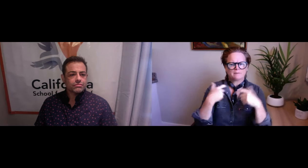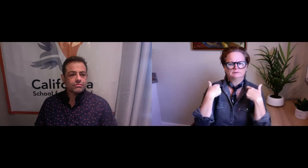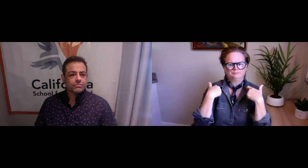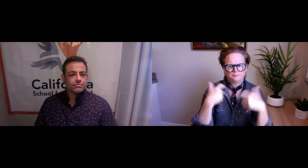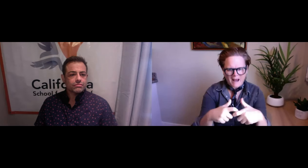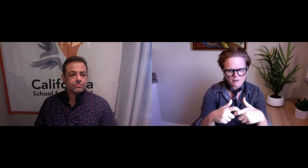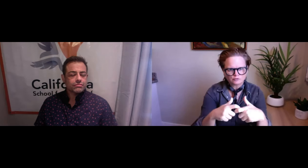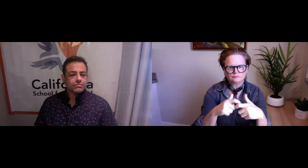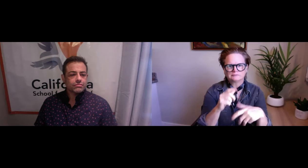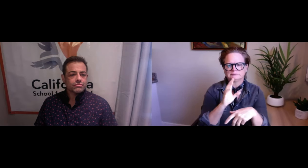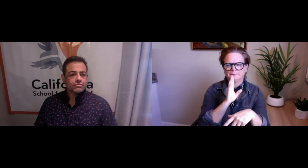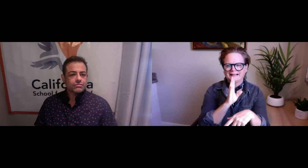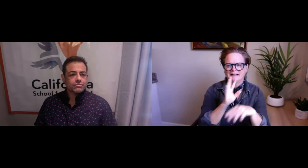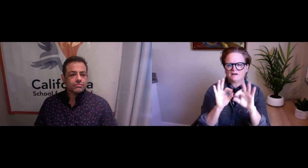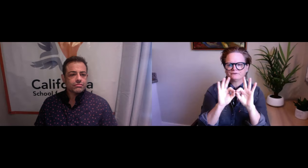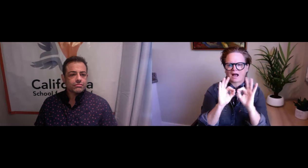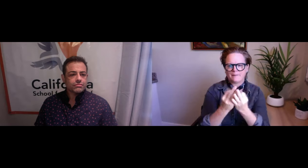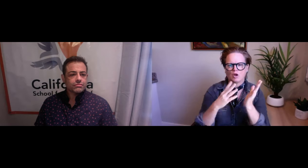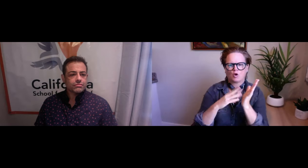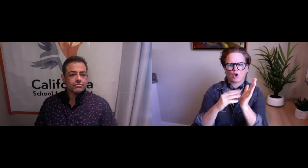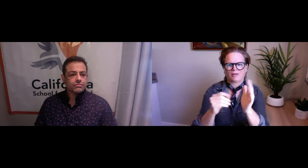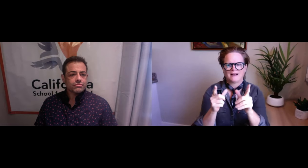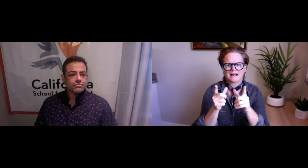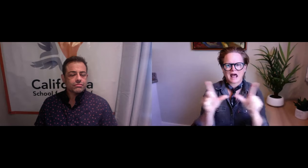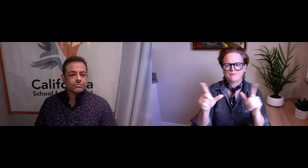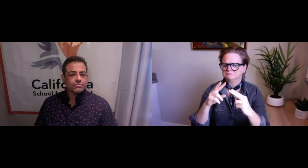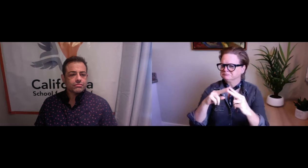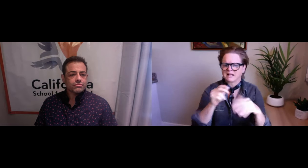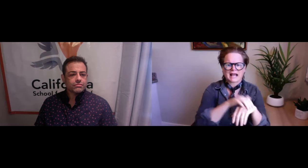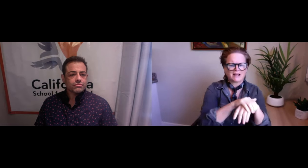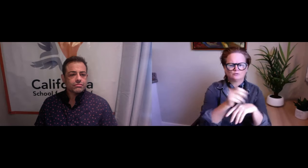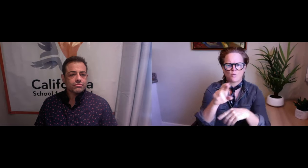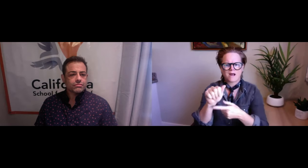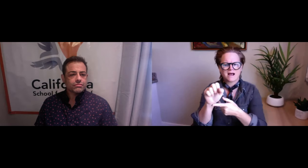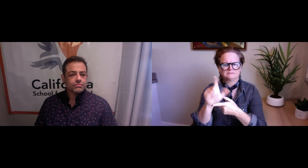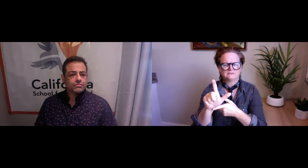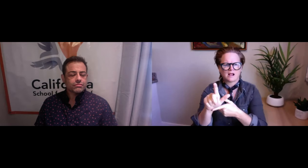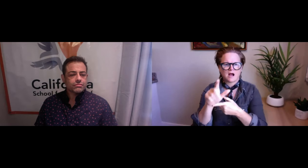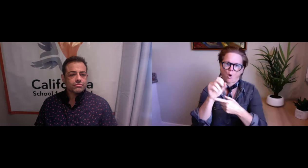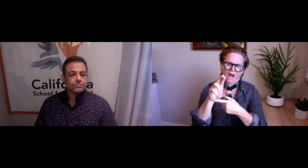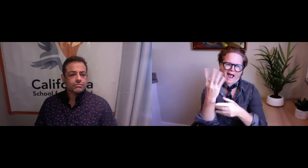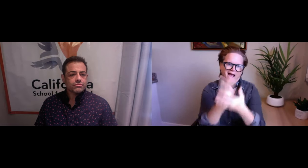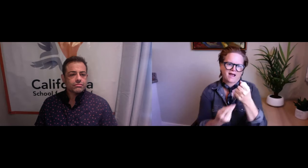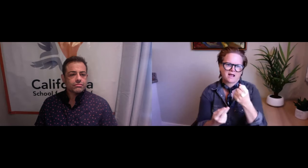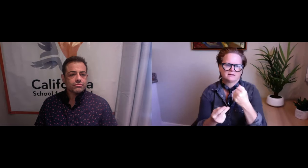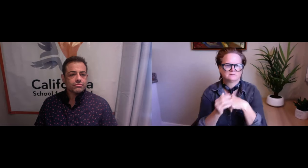kids from Spanish-speaking families learning language, either English or ASL,